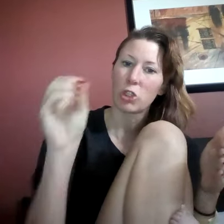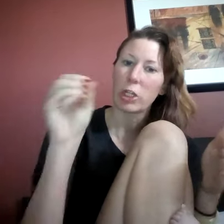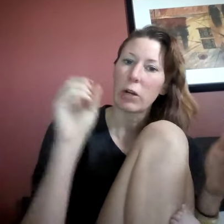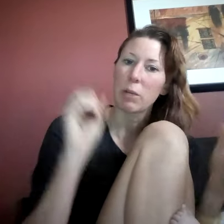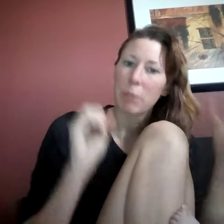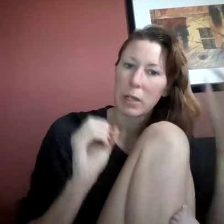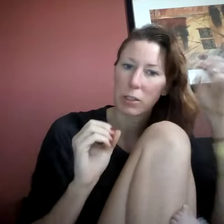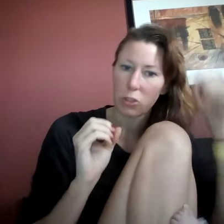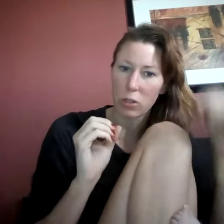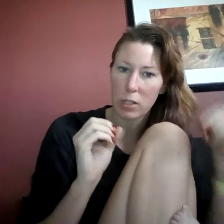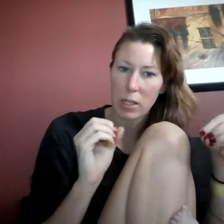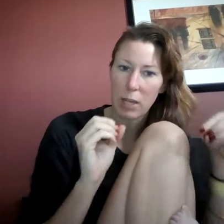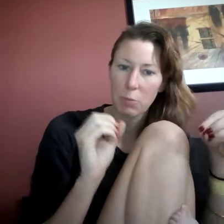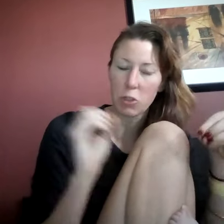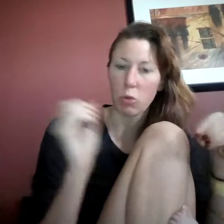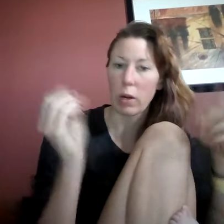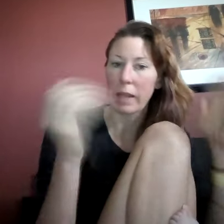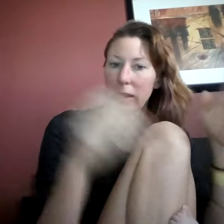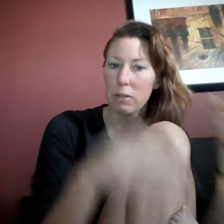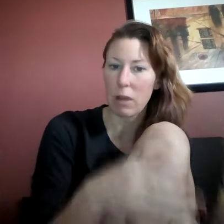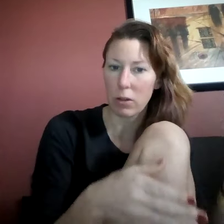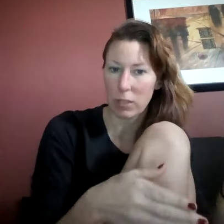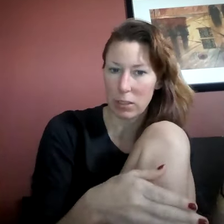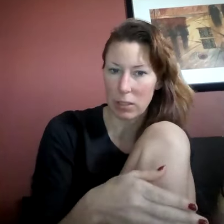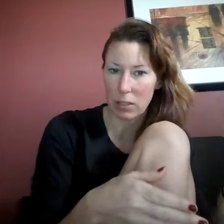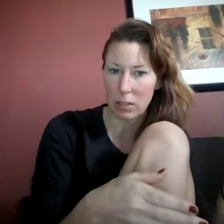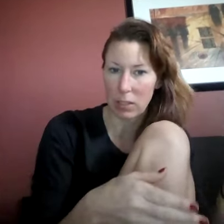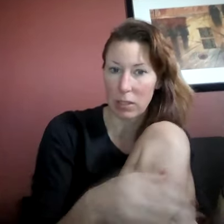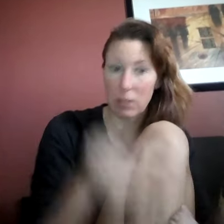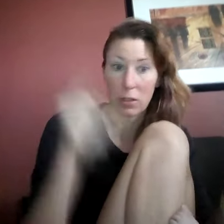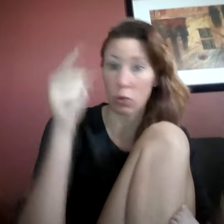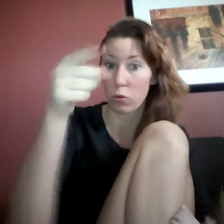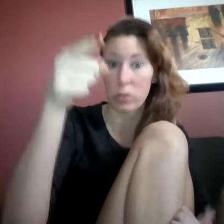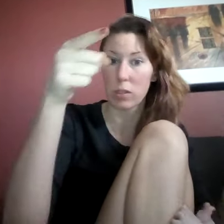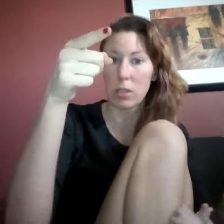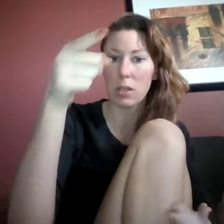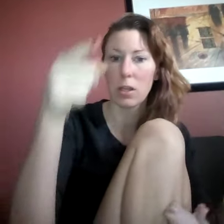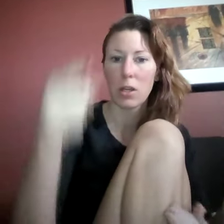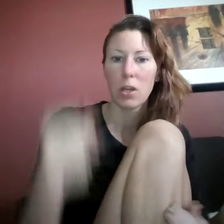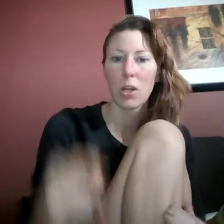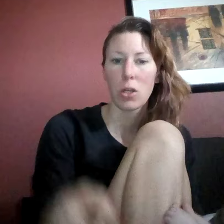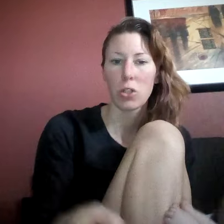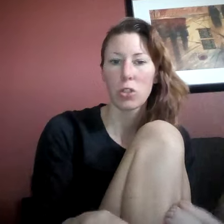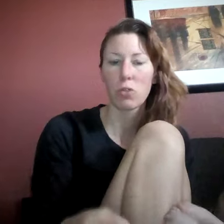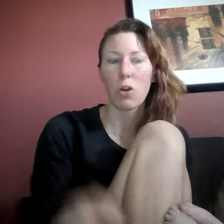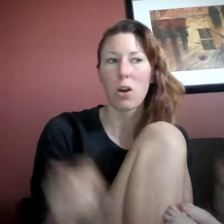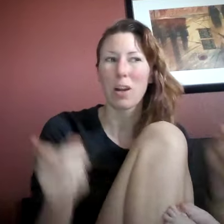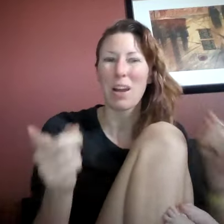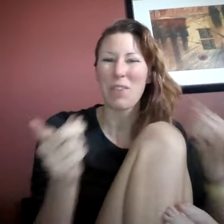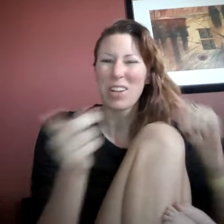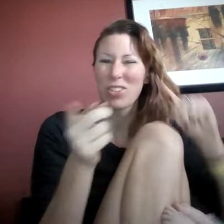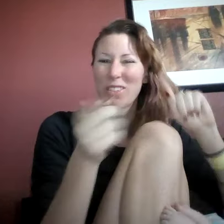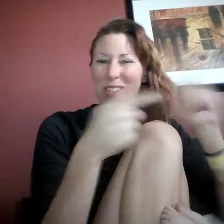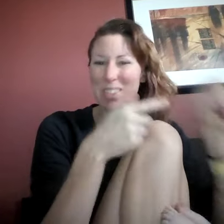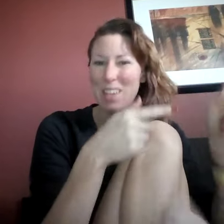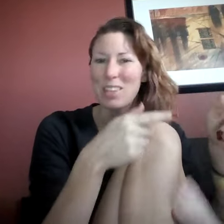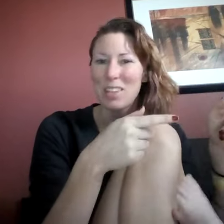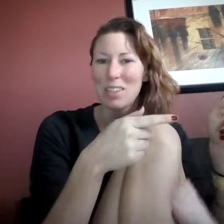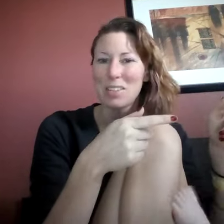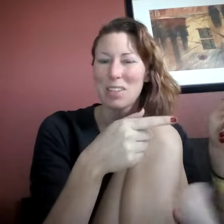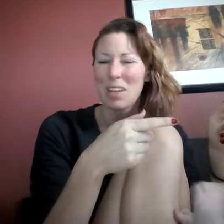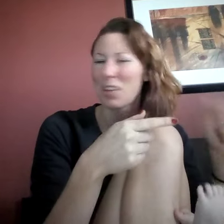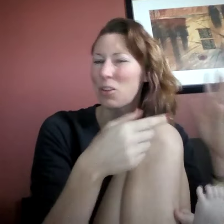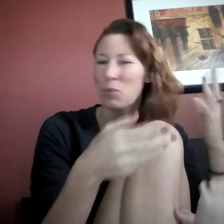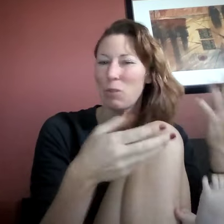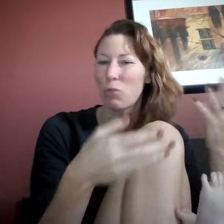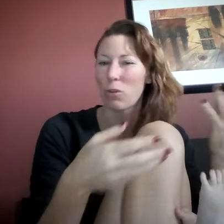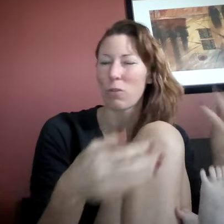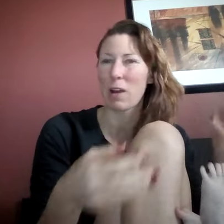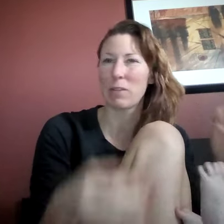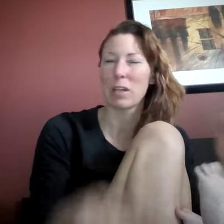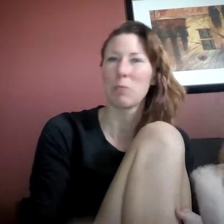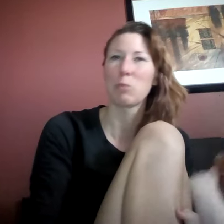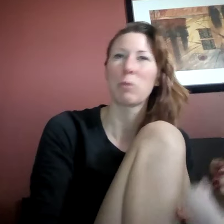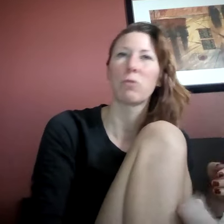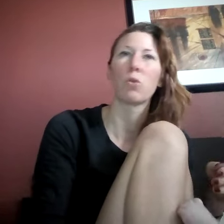cherry-picked certain tapes to where I leave out details like this and go, She's wrong. I've actually said this like three, four, or five times before,